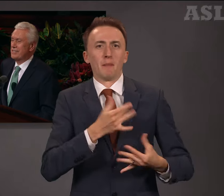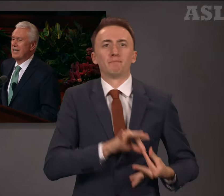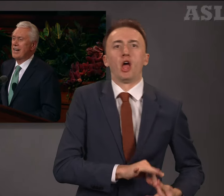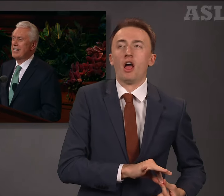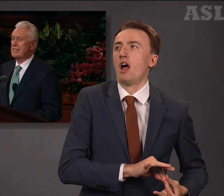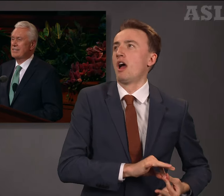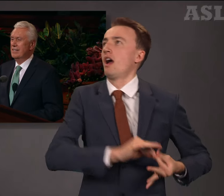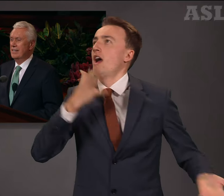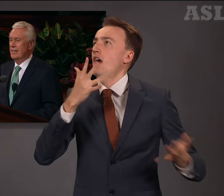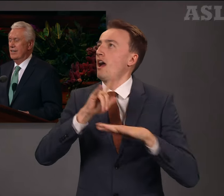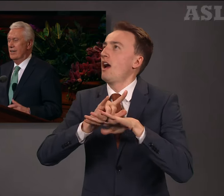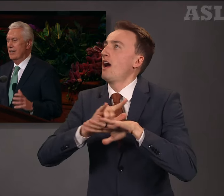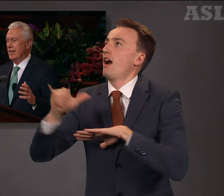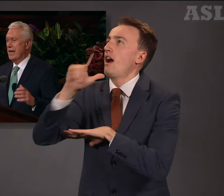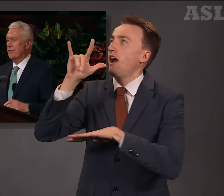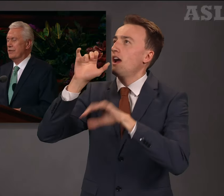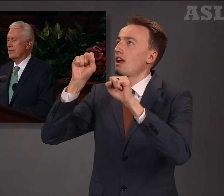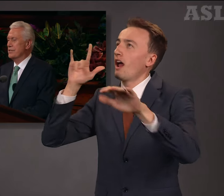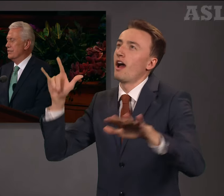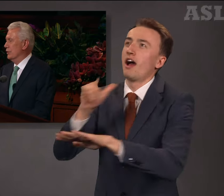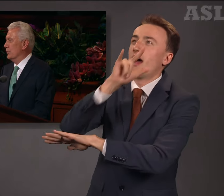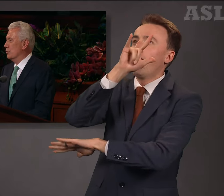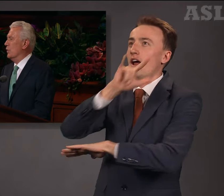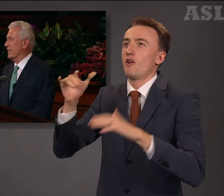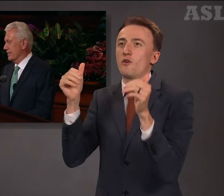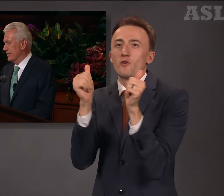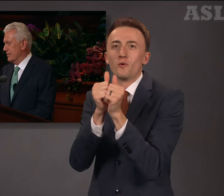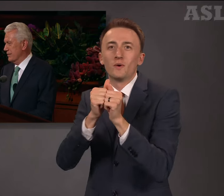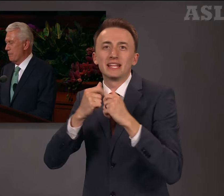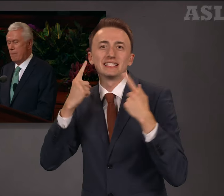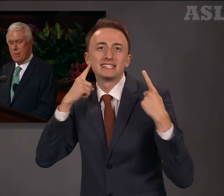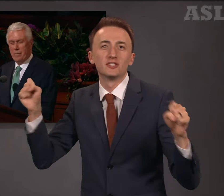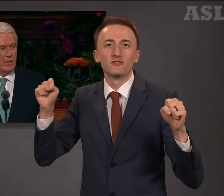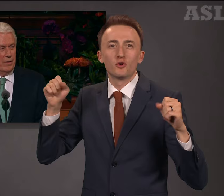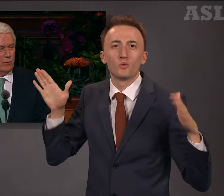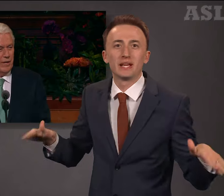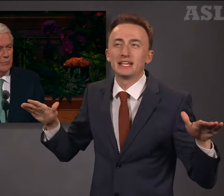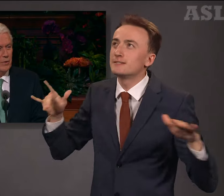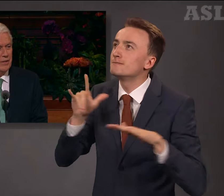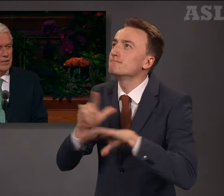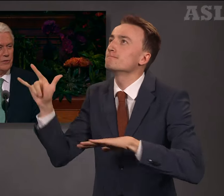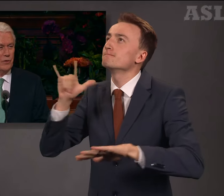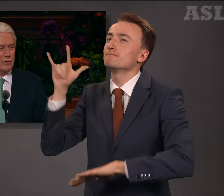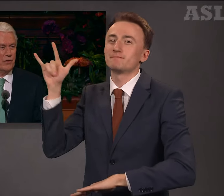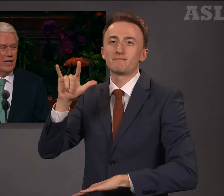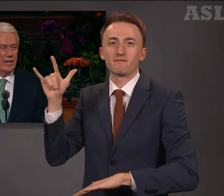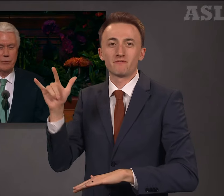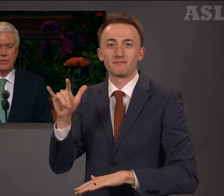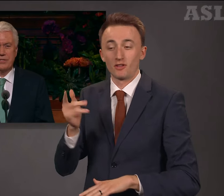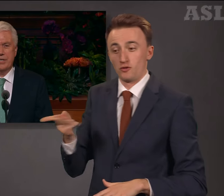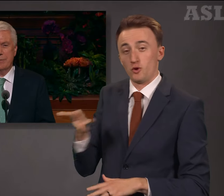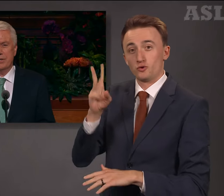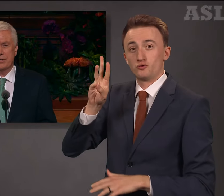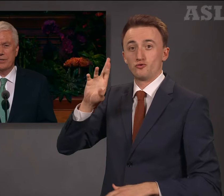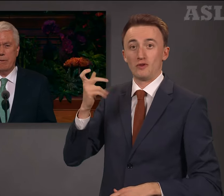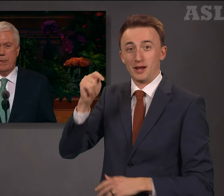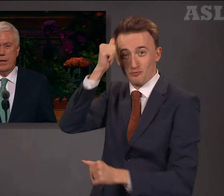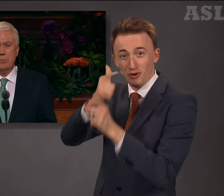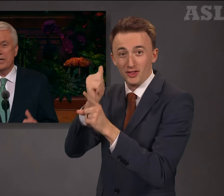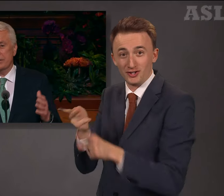skies on laughter-silvered wings. The Wright brothers' first flight, which happened a mere